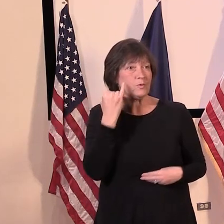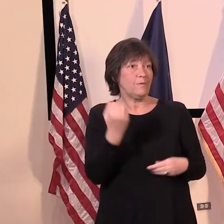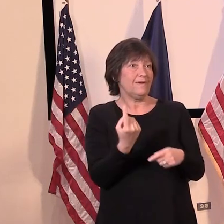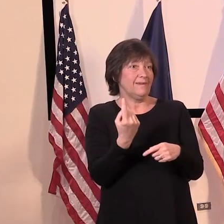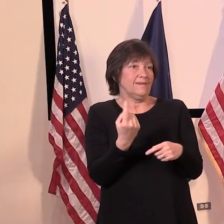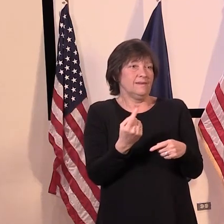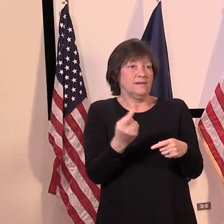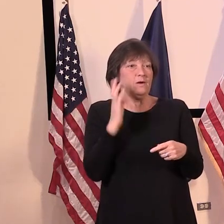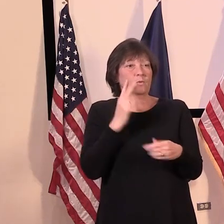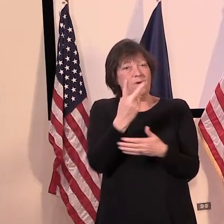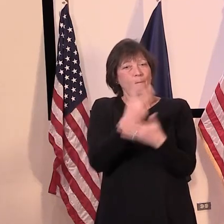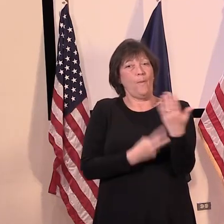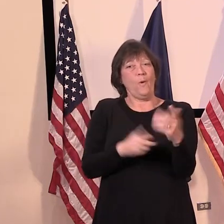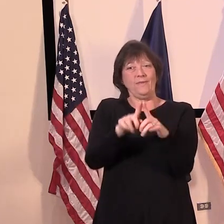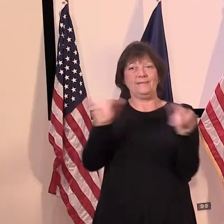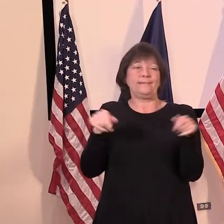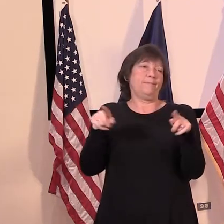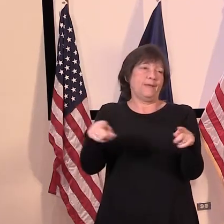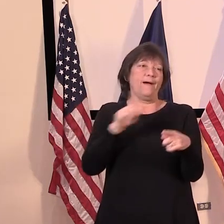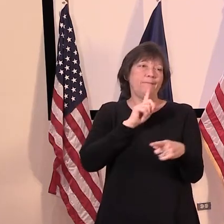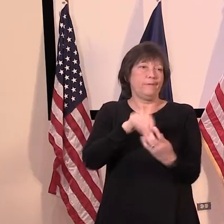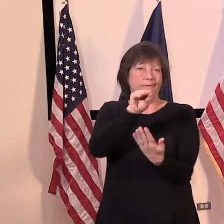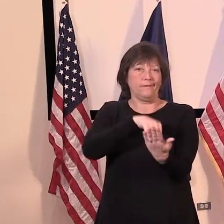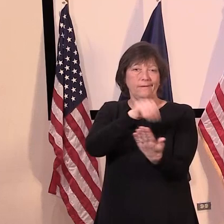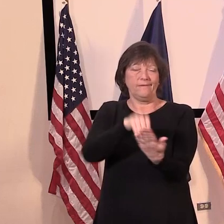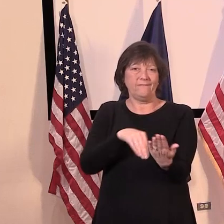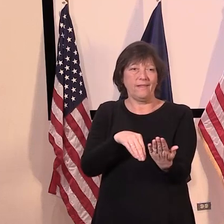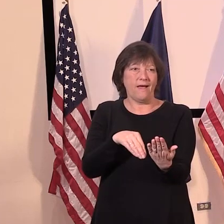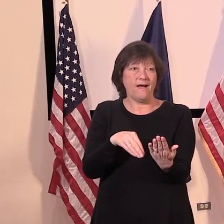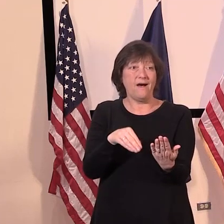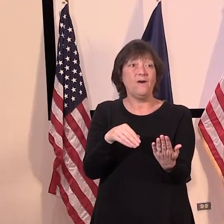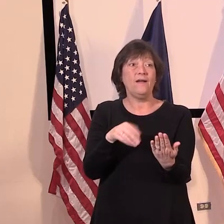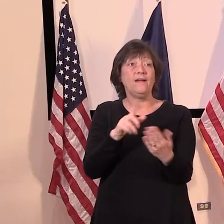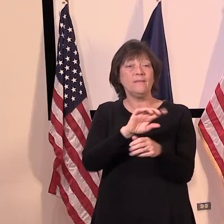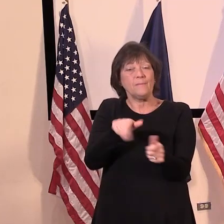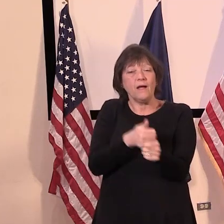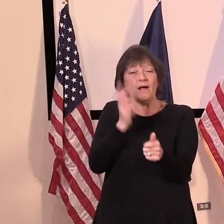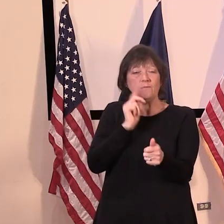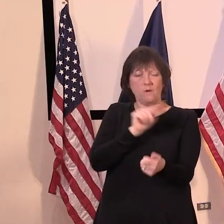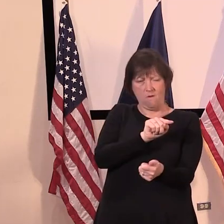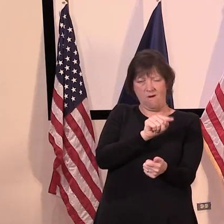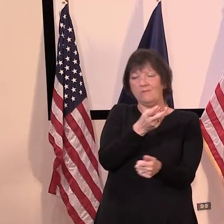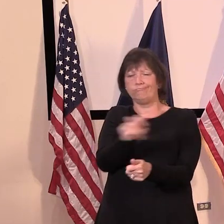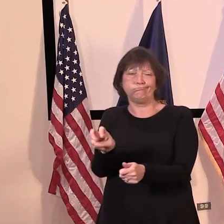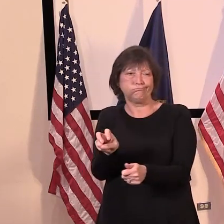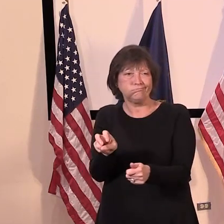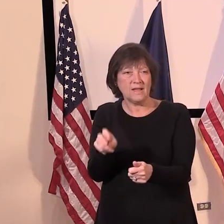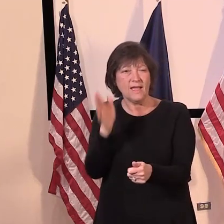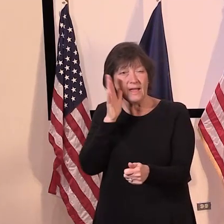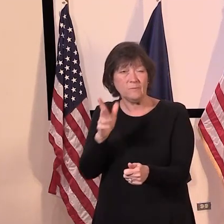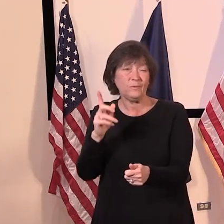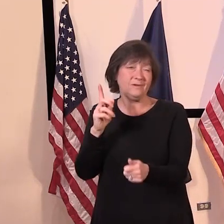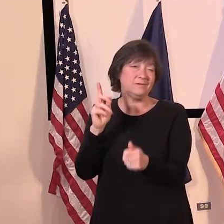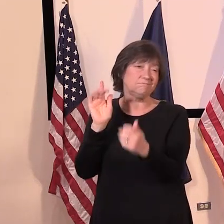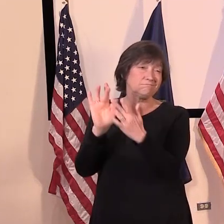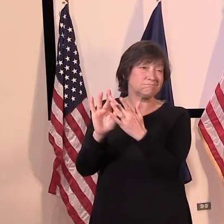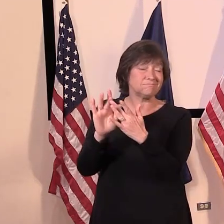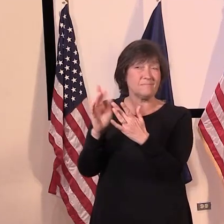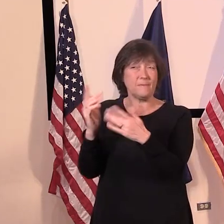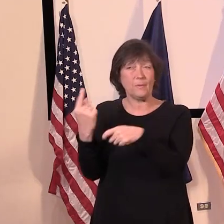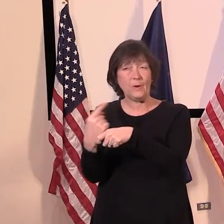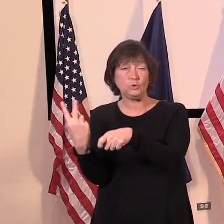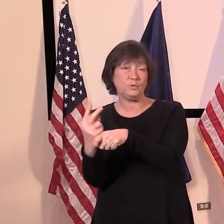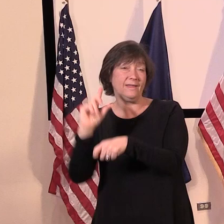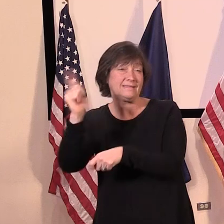out, both components of the application, uh, and then they'll receive, uh, contact in, in 12 to 24 hours,